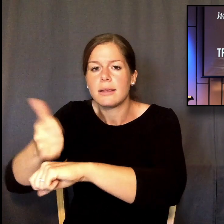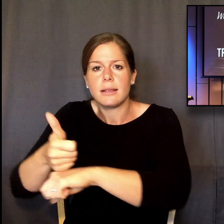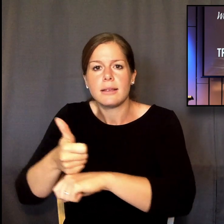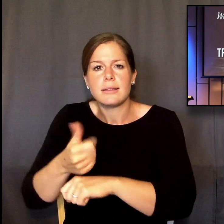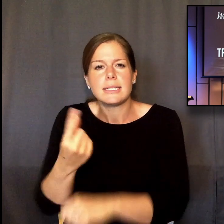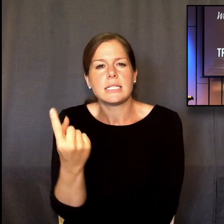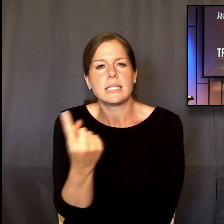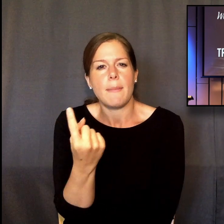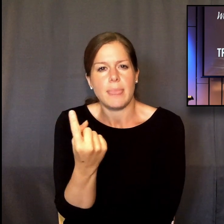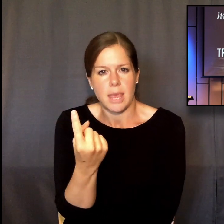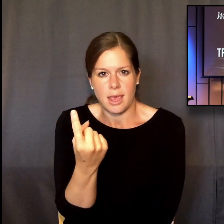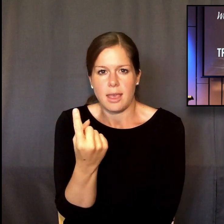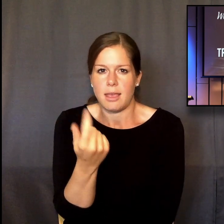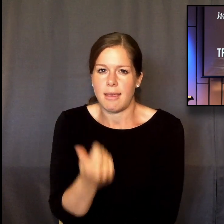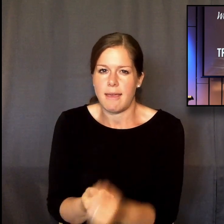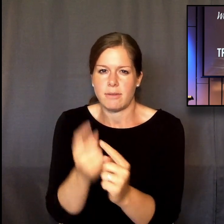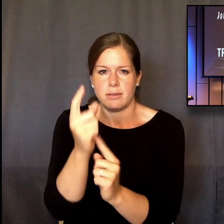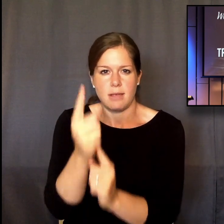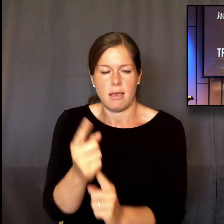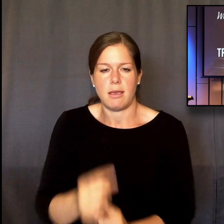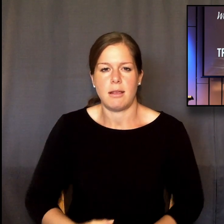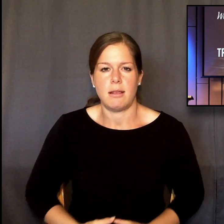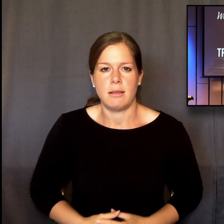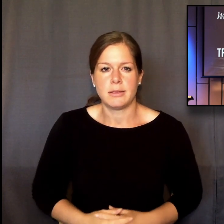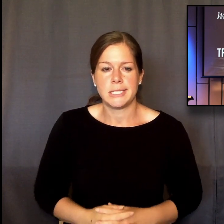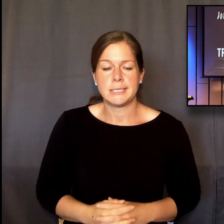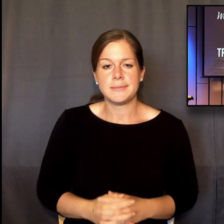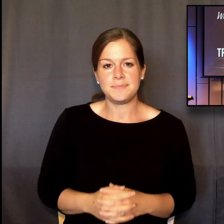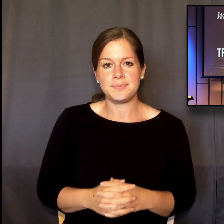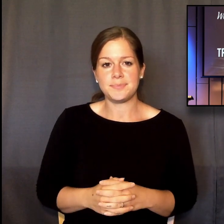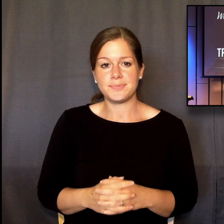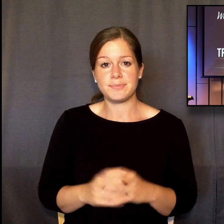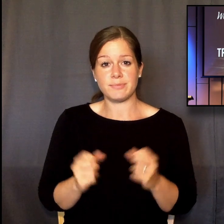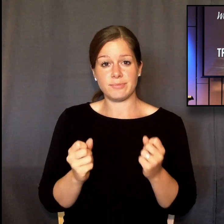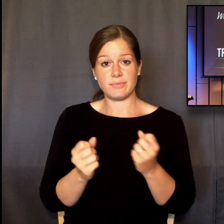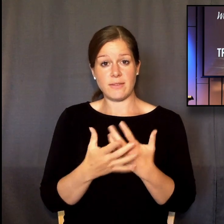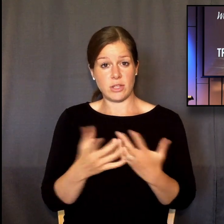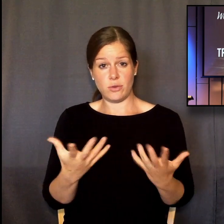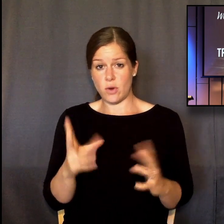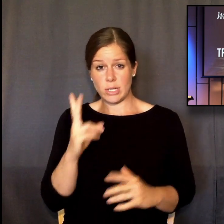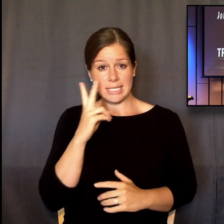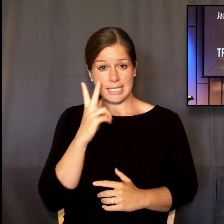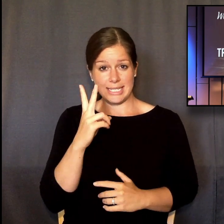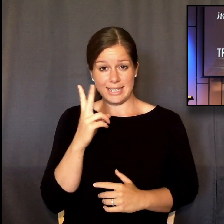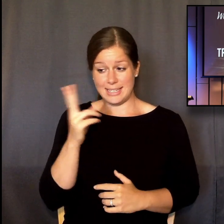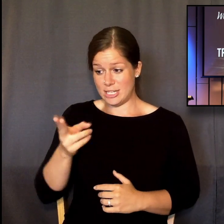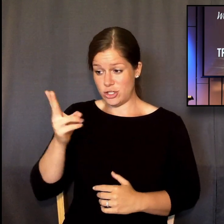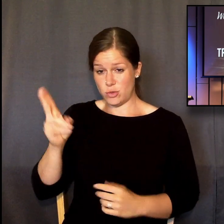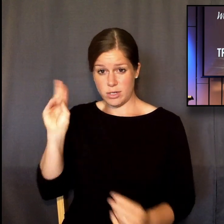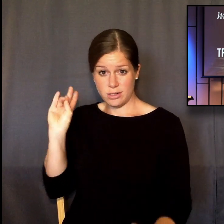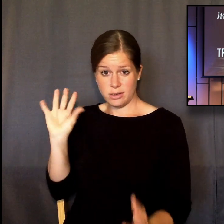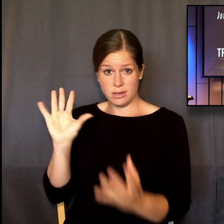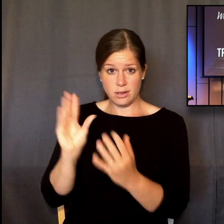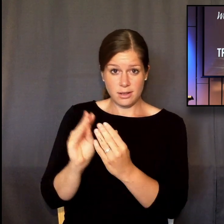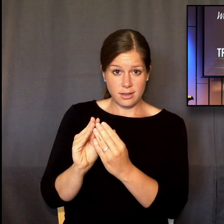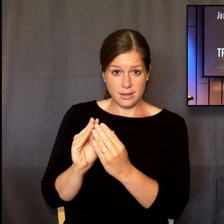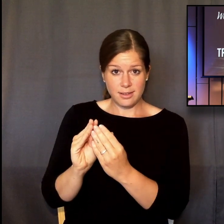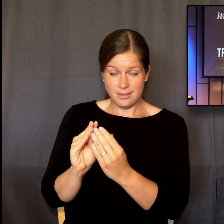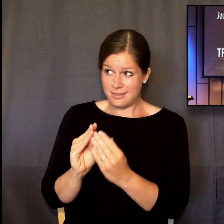into effect. He is working. What you're seeing in the events of history is the outworking of God's